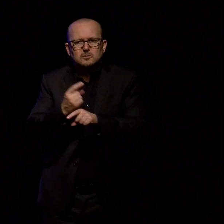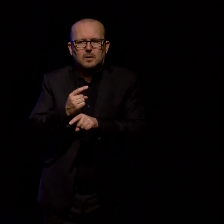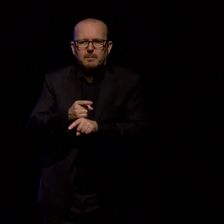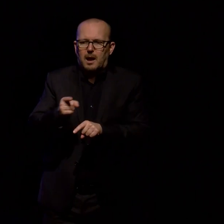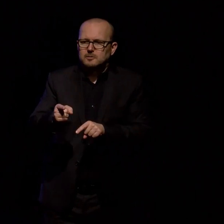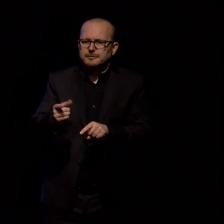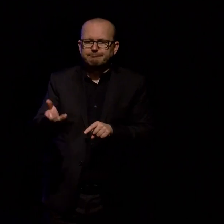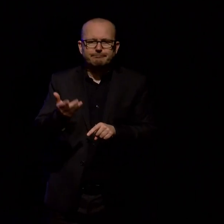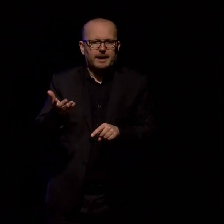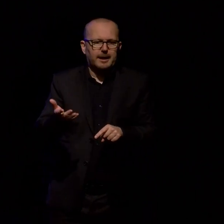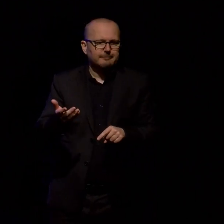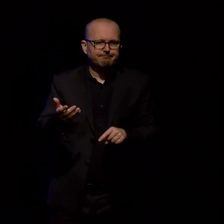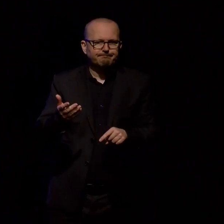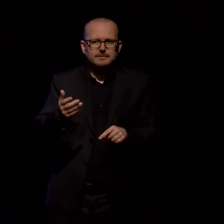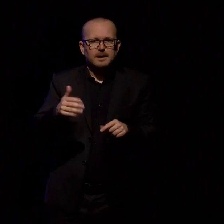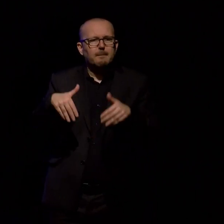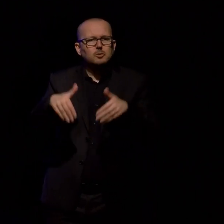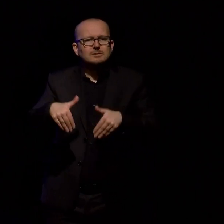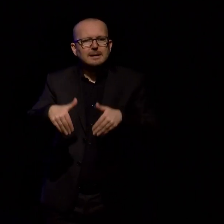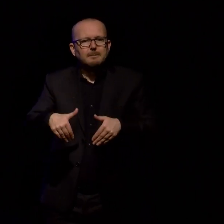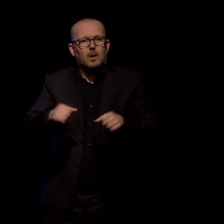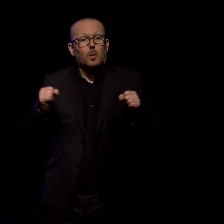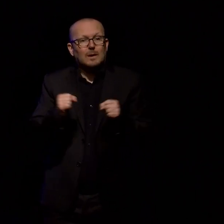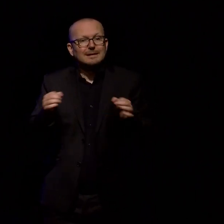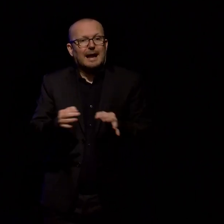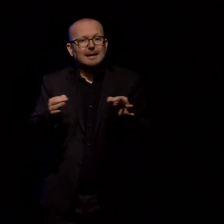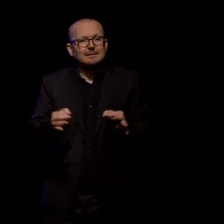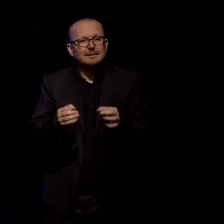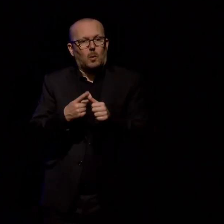museum and the winter garden in Auckland